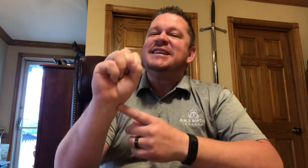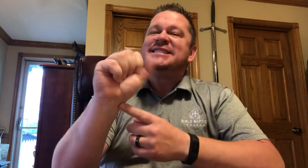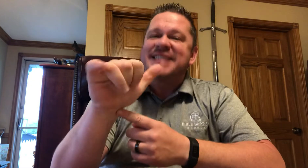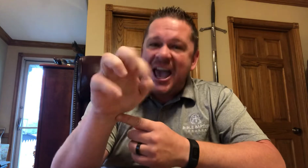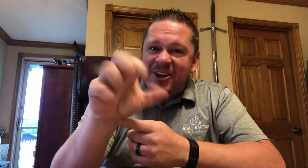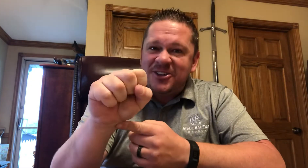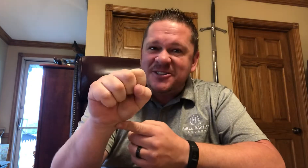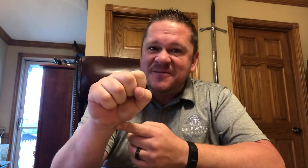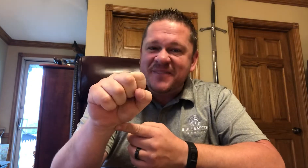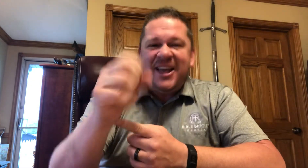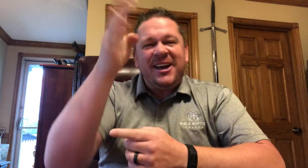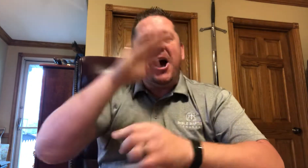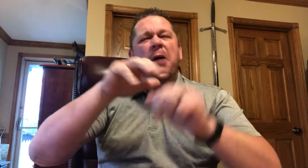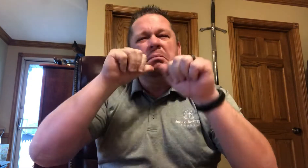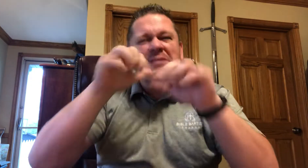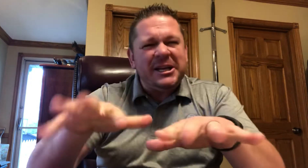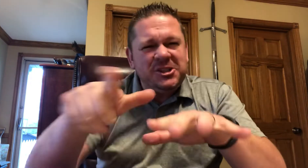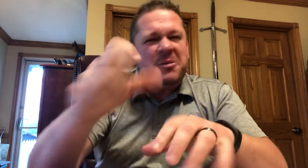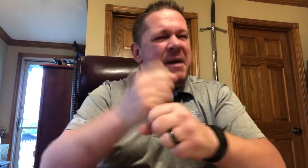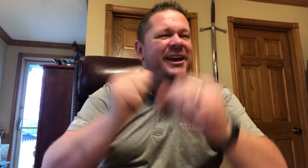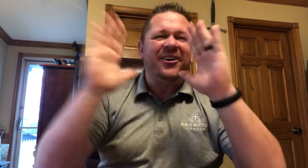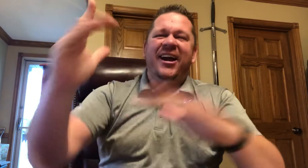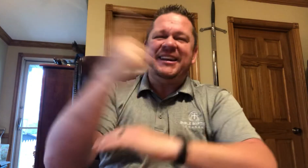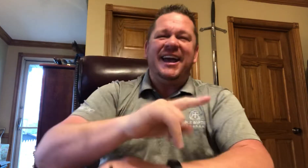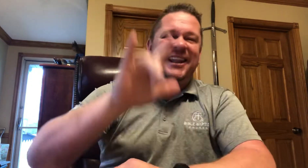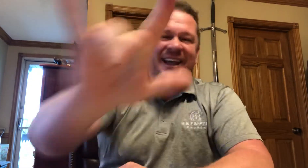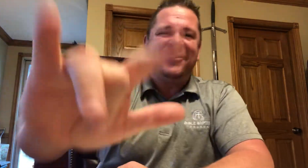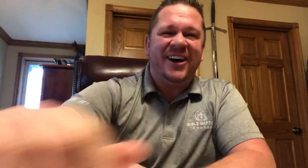sayers. God bless you. Make it a great day. Love y'all.